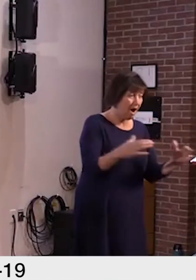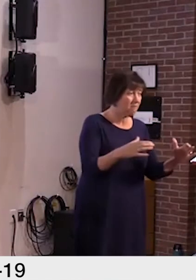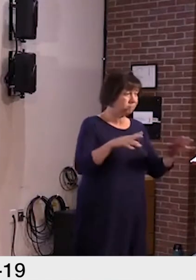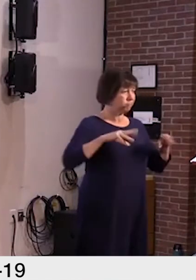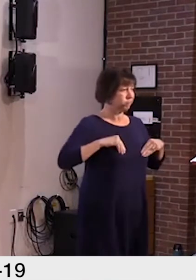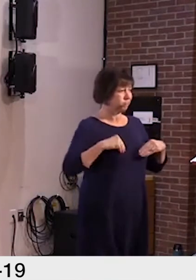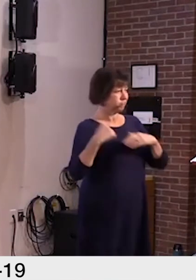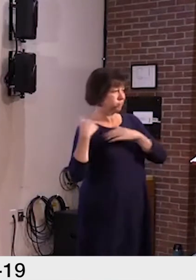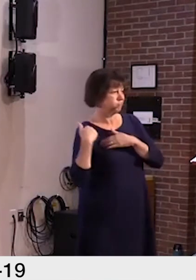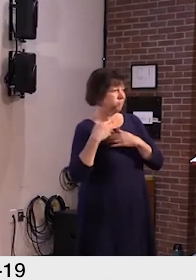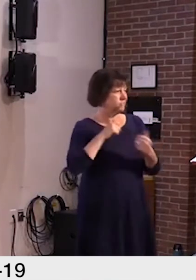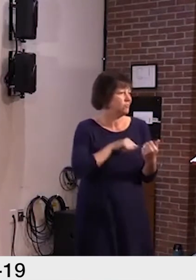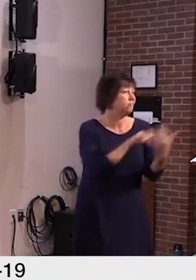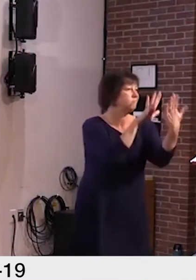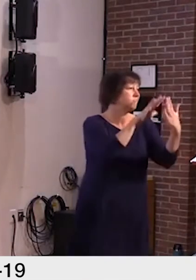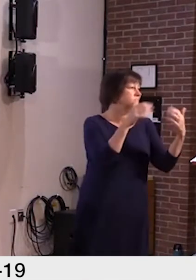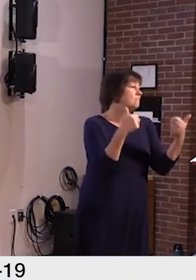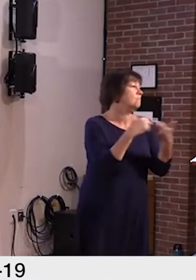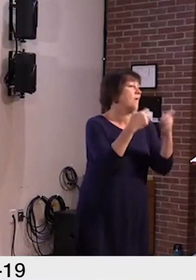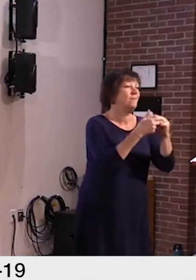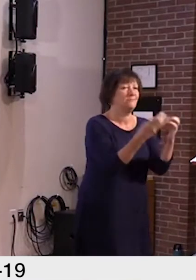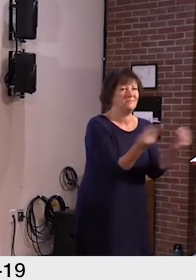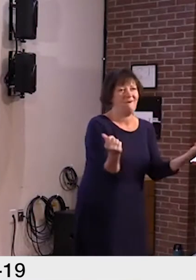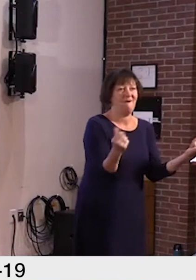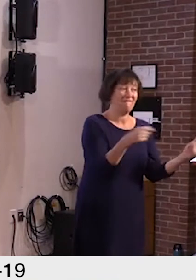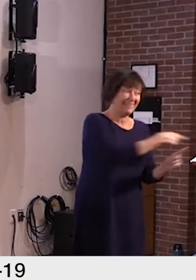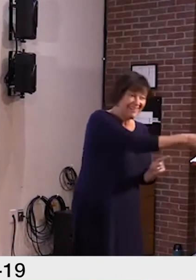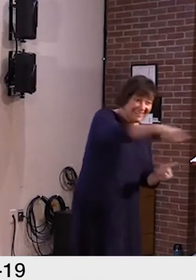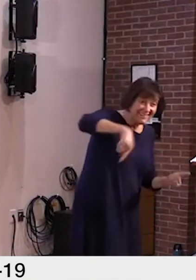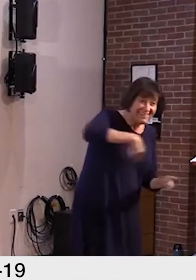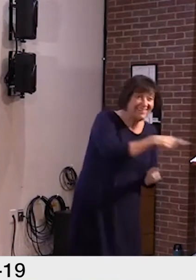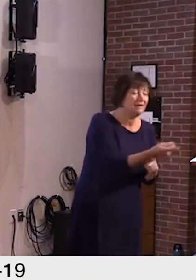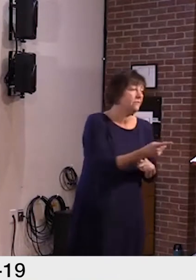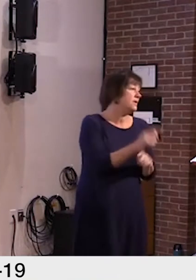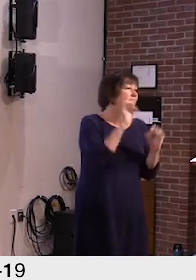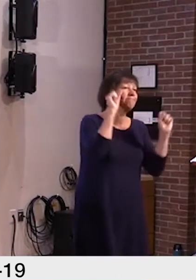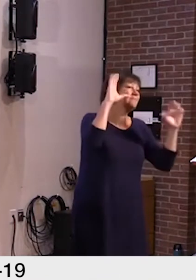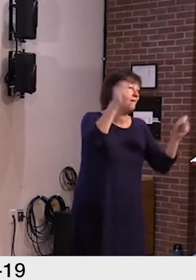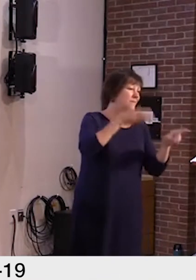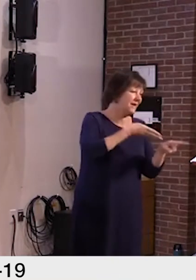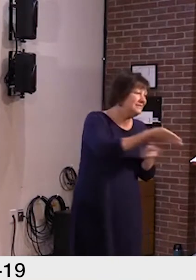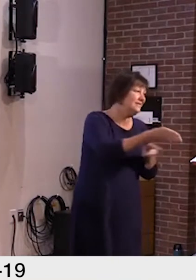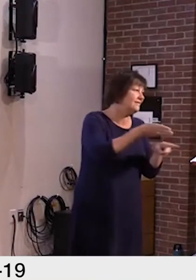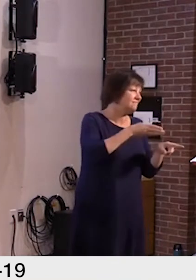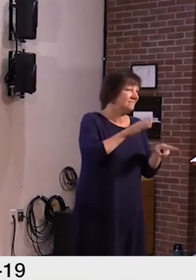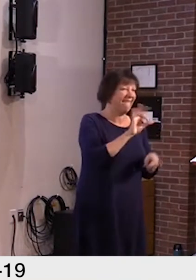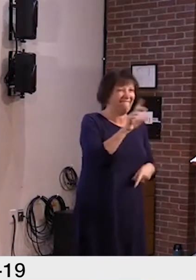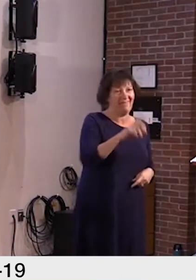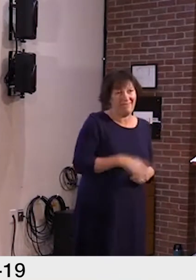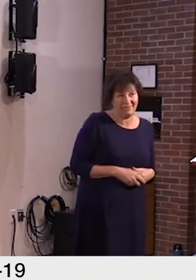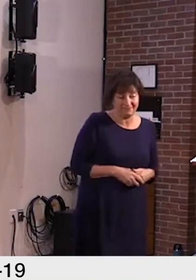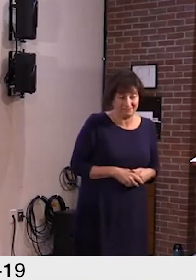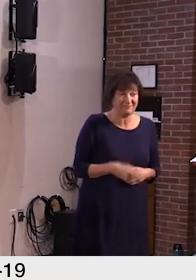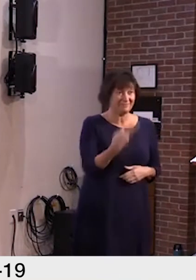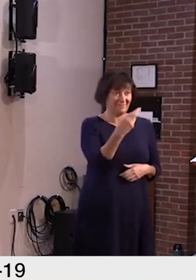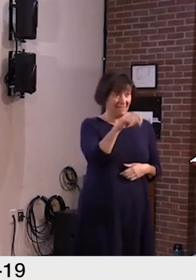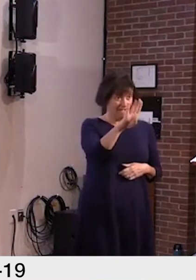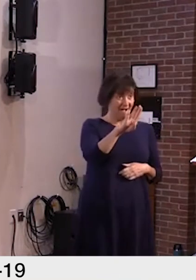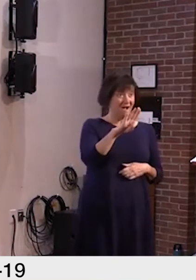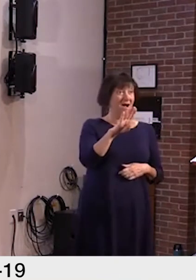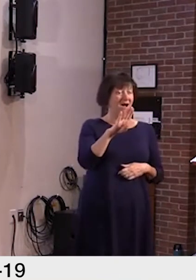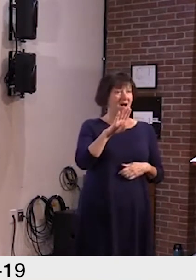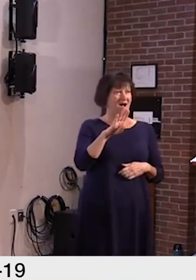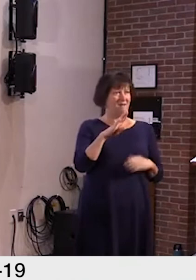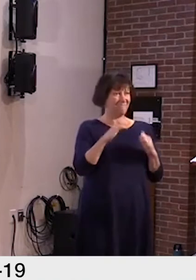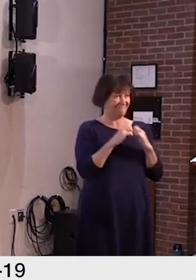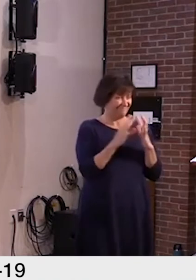this hubs challenge make up what is truly an extraordinary field. To understand the hub project we have to go